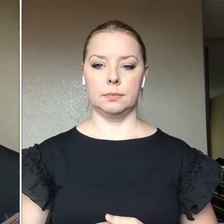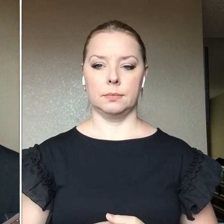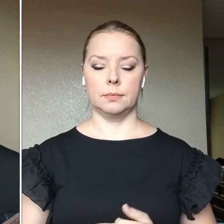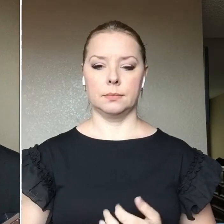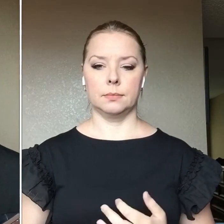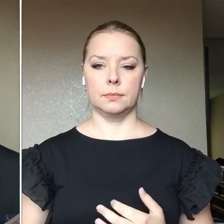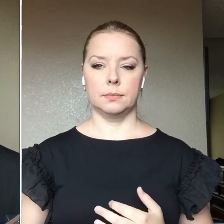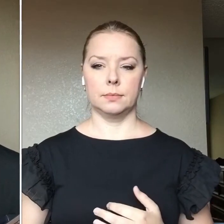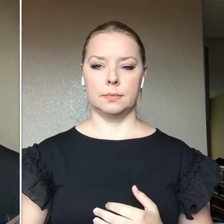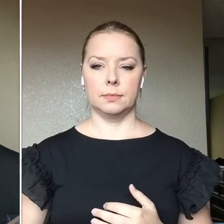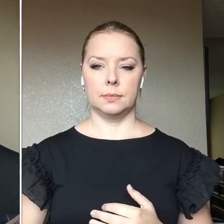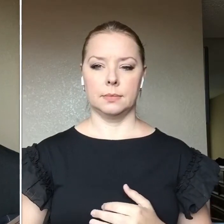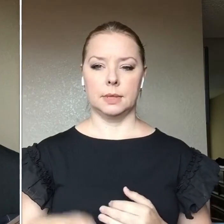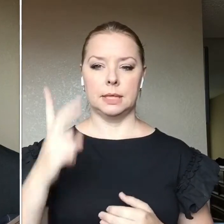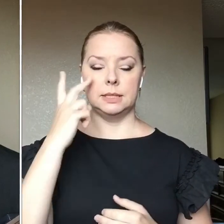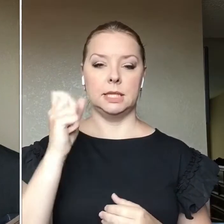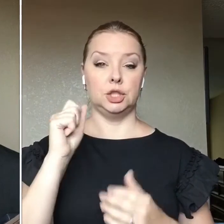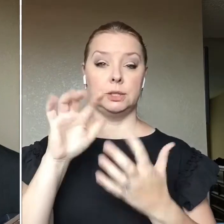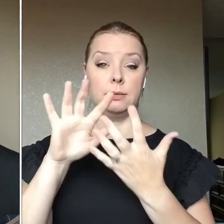And you see how that all just blended in together.